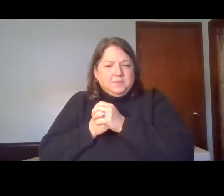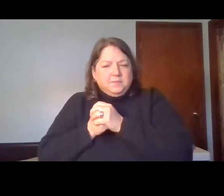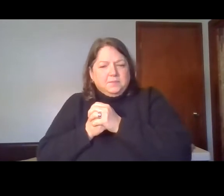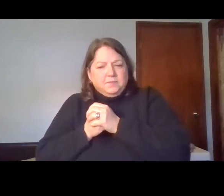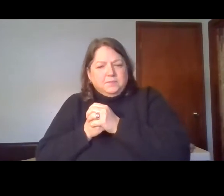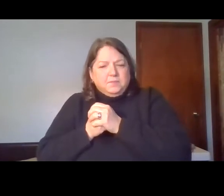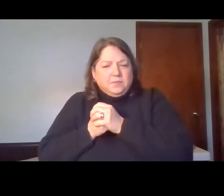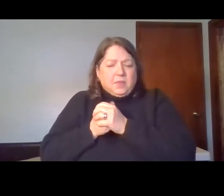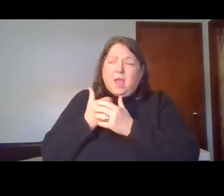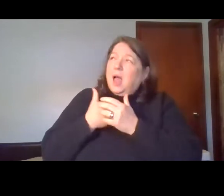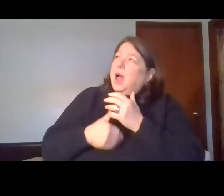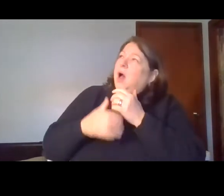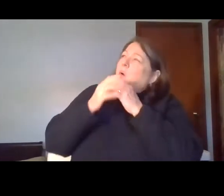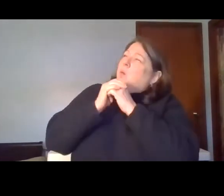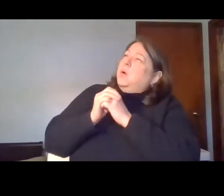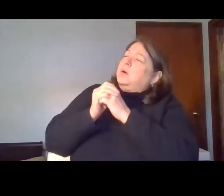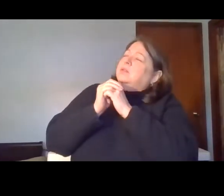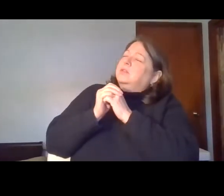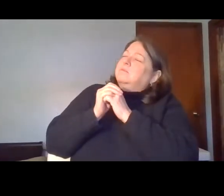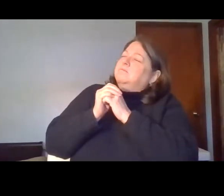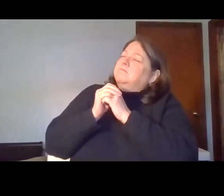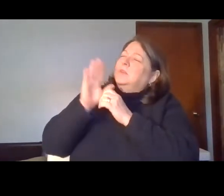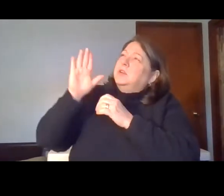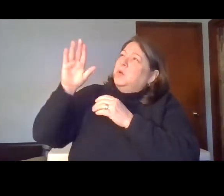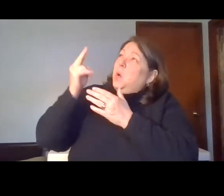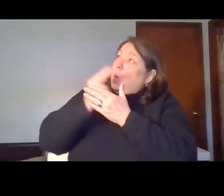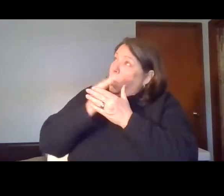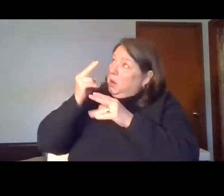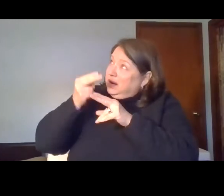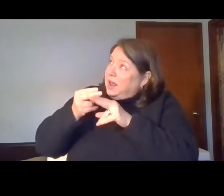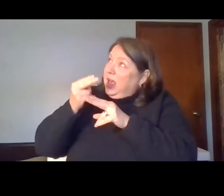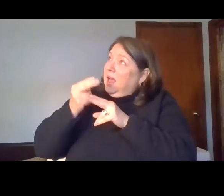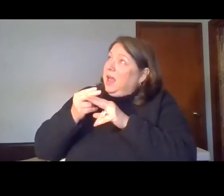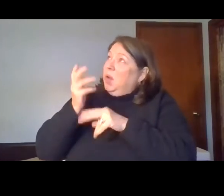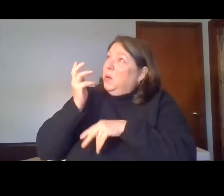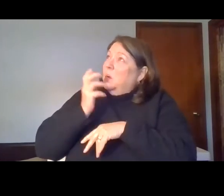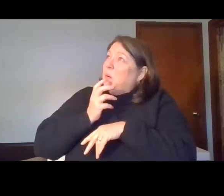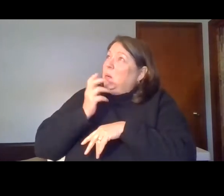Sing worship your holy name.